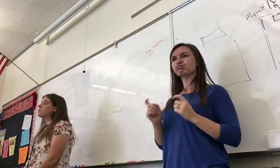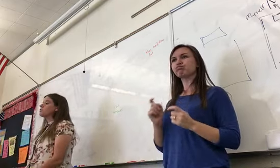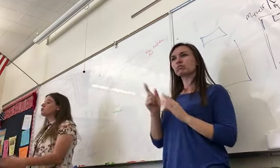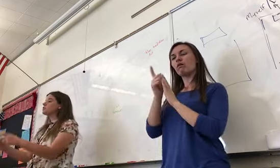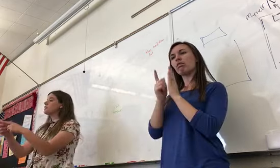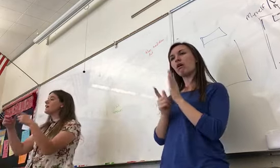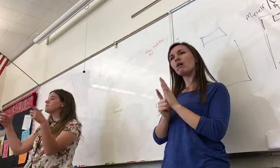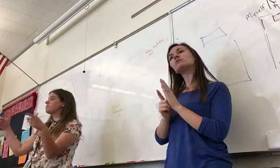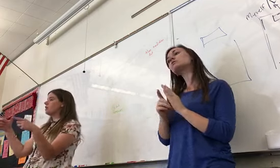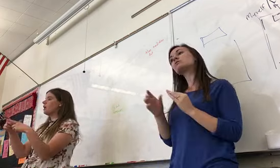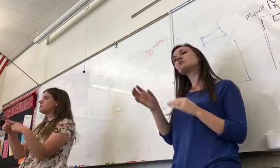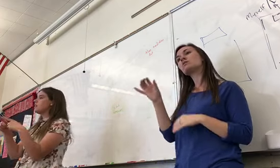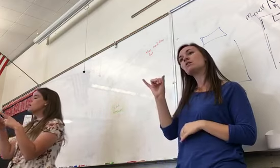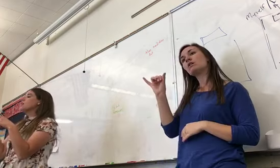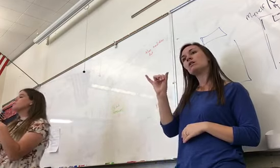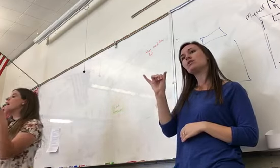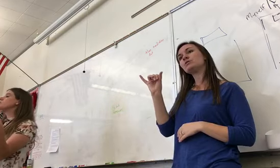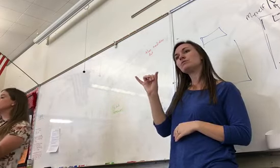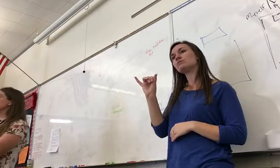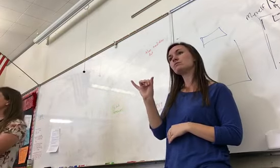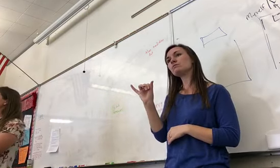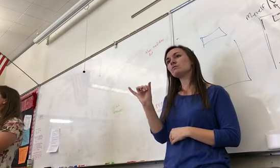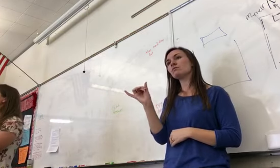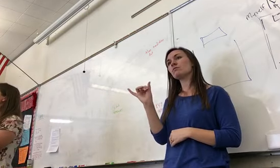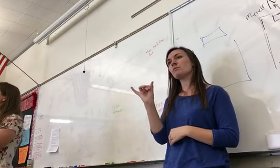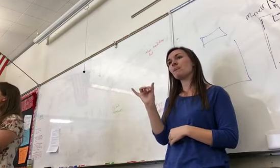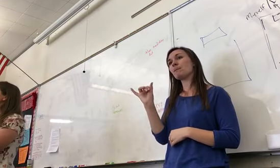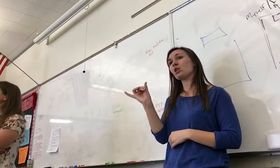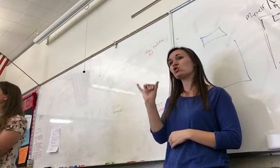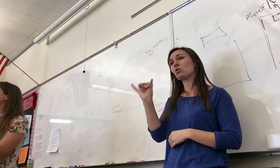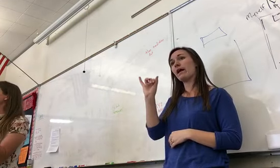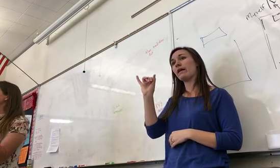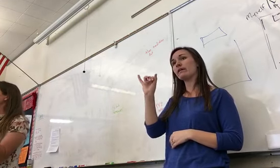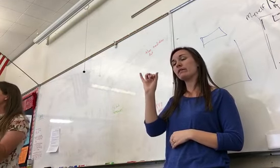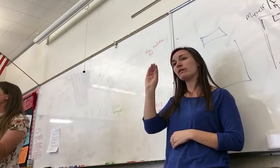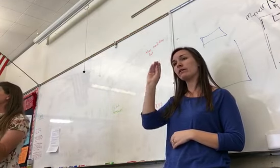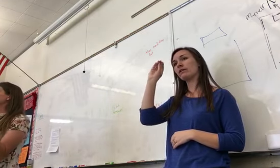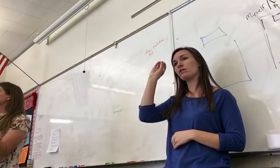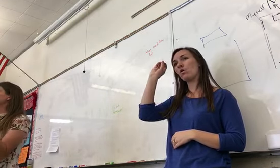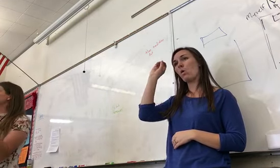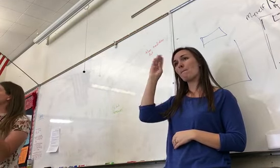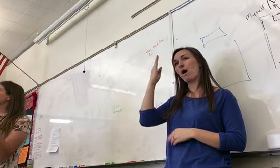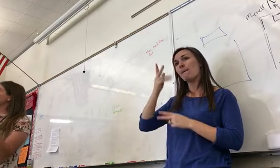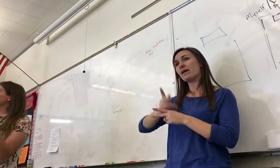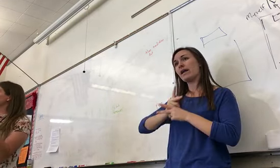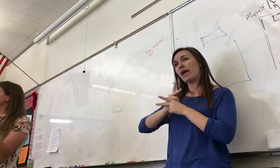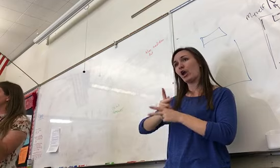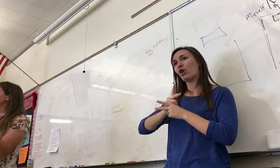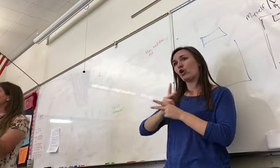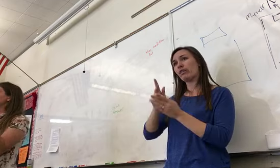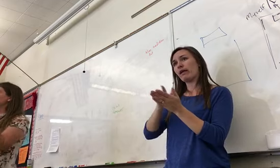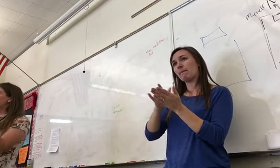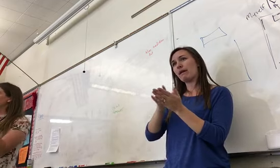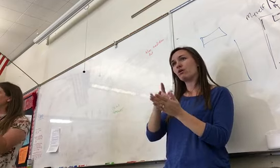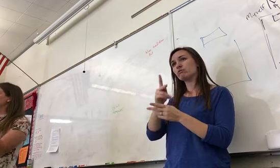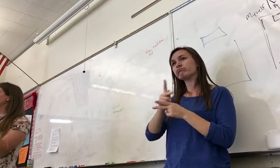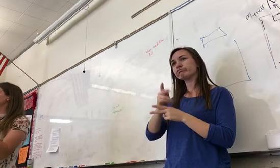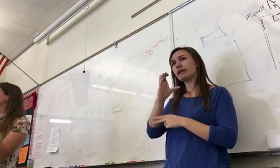Constitution elastic clause allows you to be able to add something in that's necessary for the people, but is it technically in the